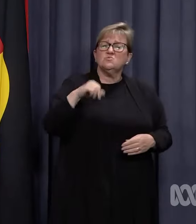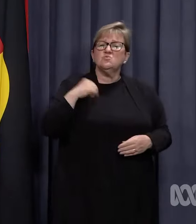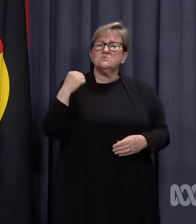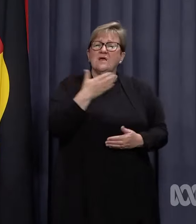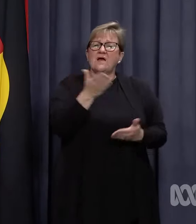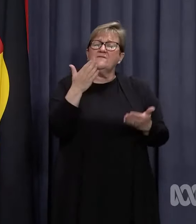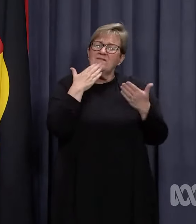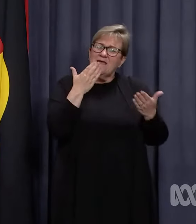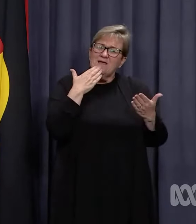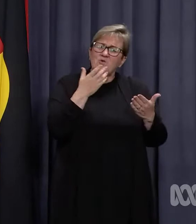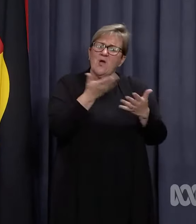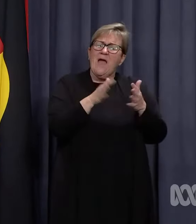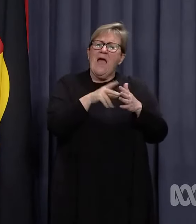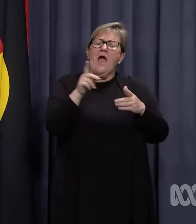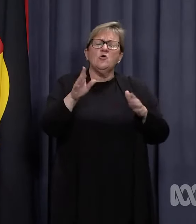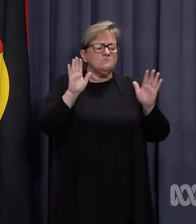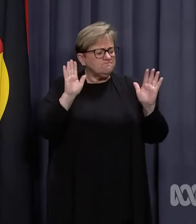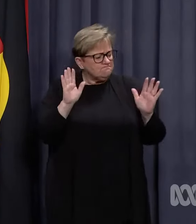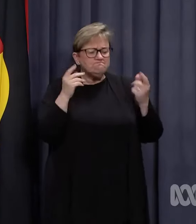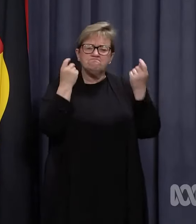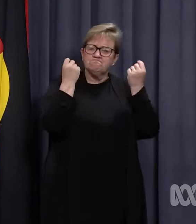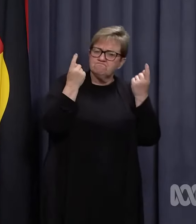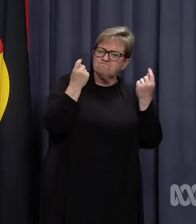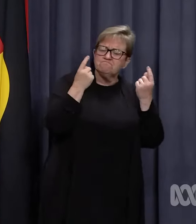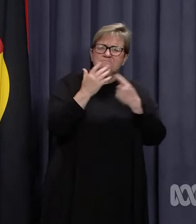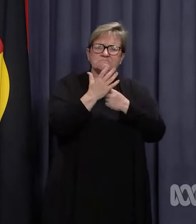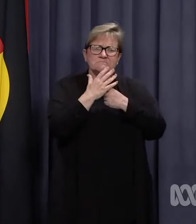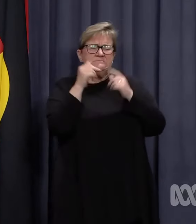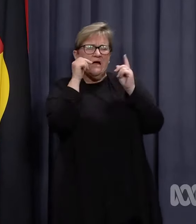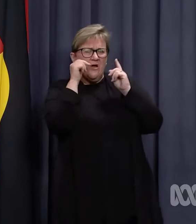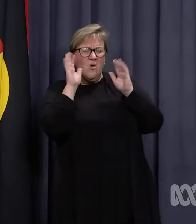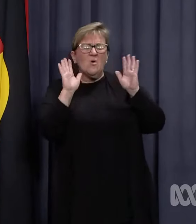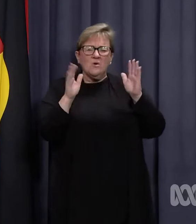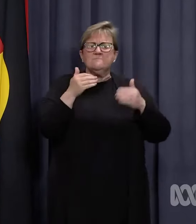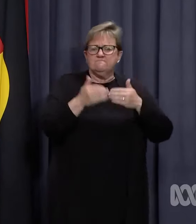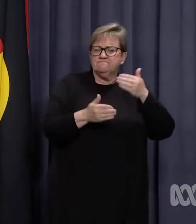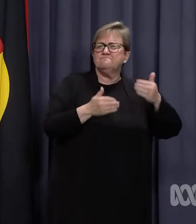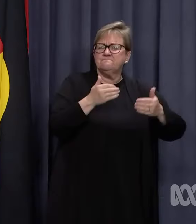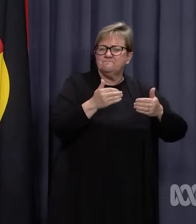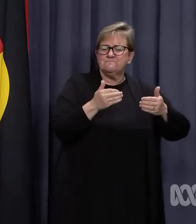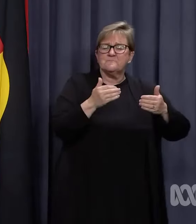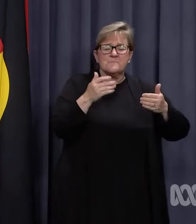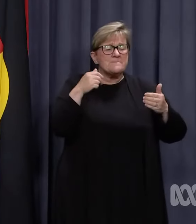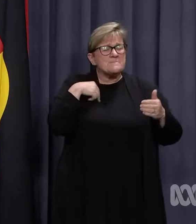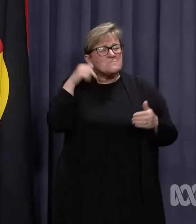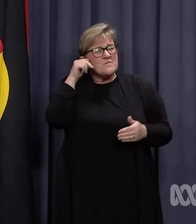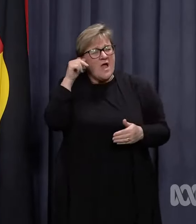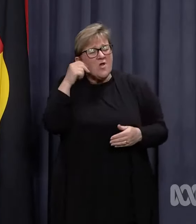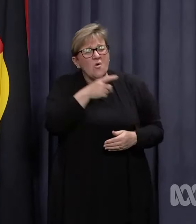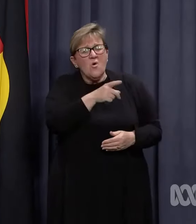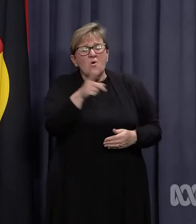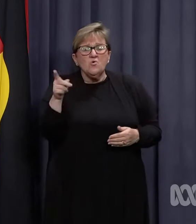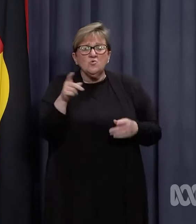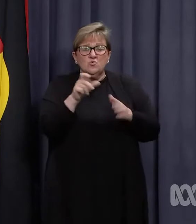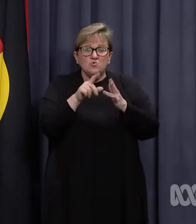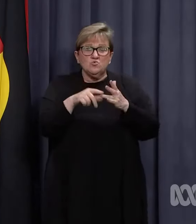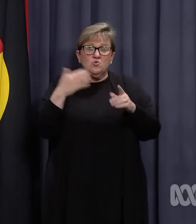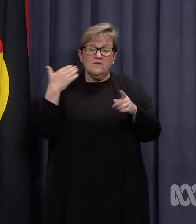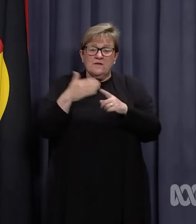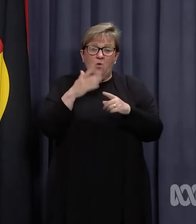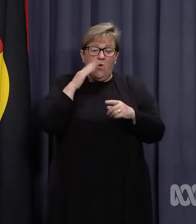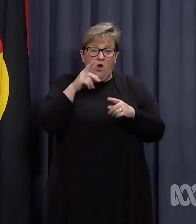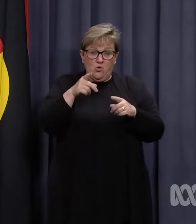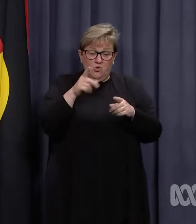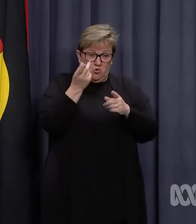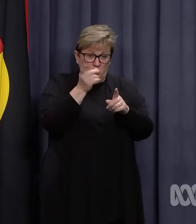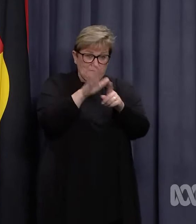for the way that you've conducted yourselves under the pressure so far. I know that you've been doing this while